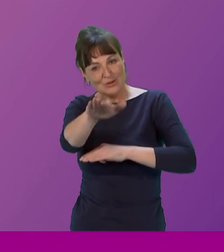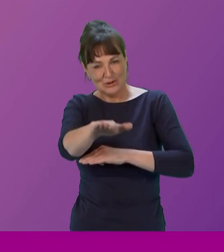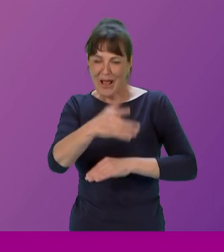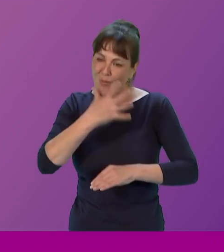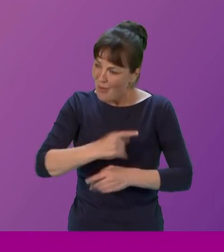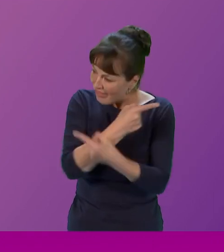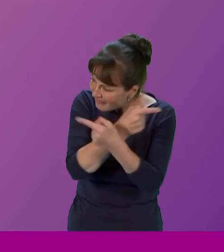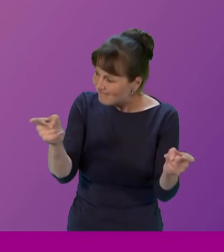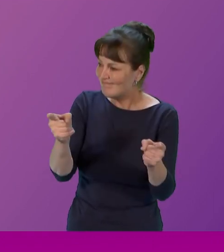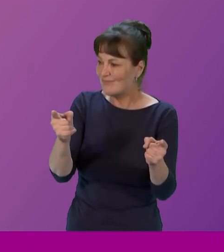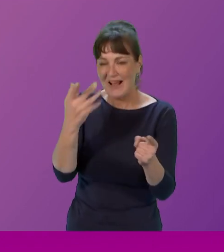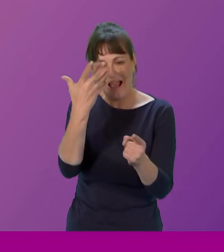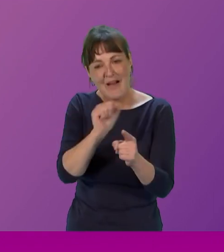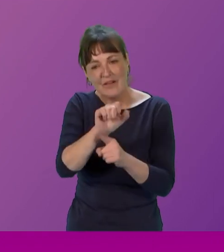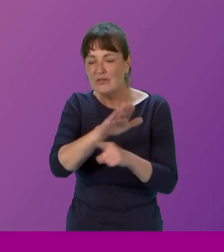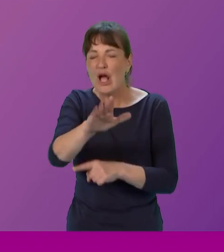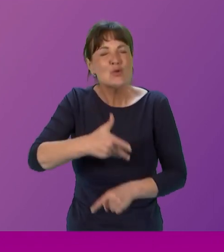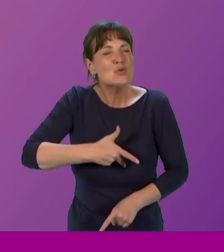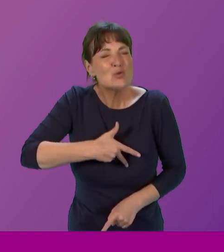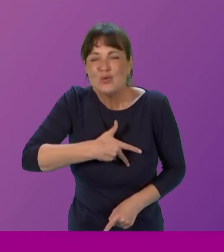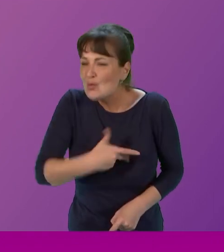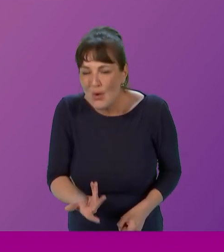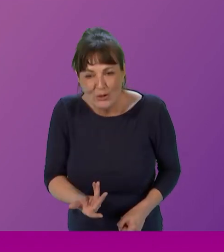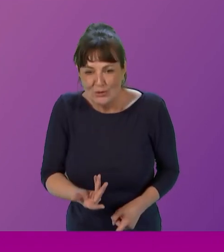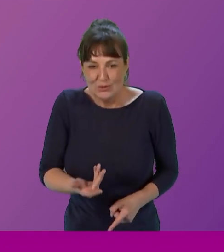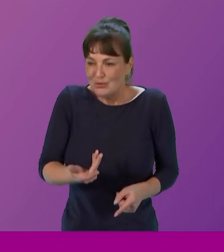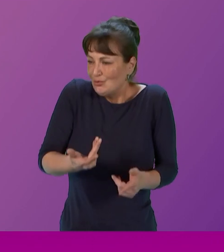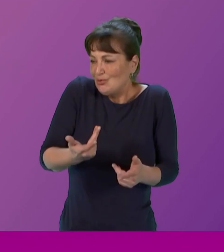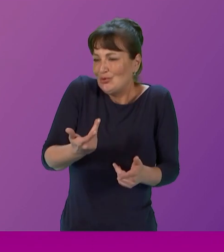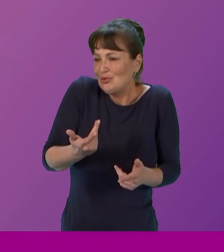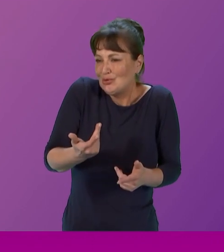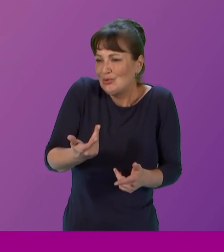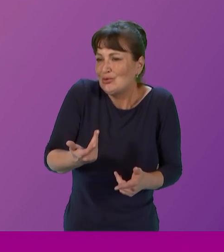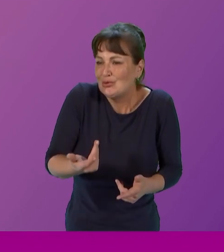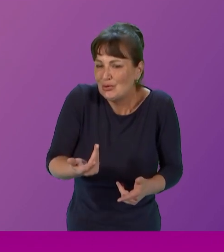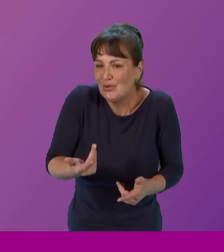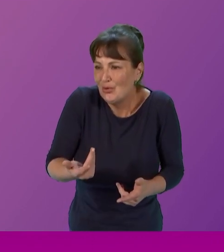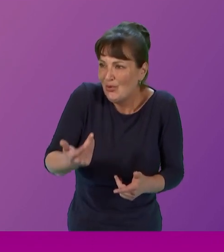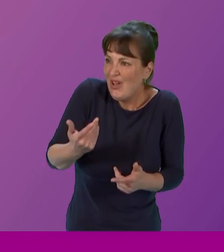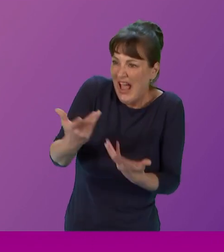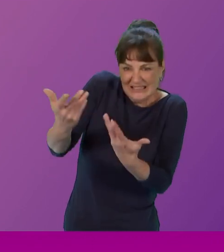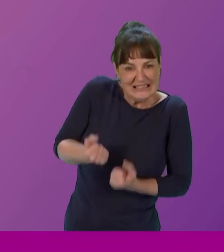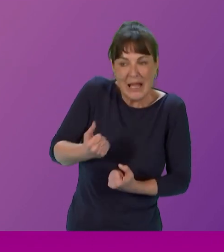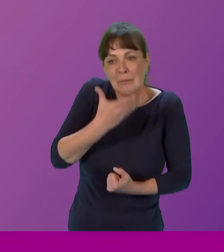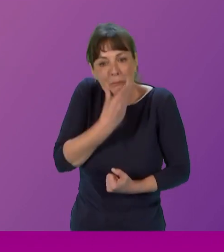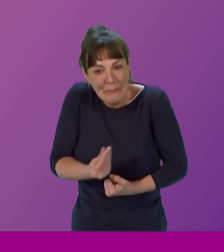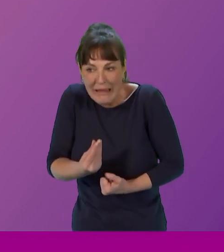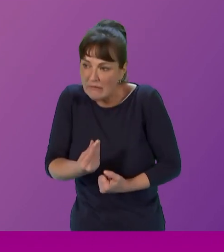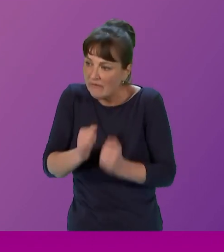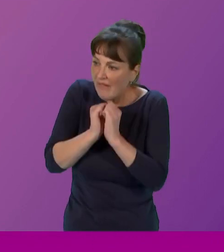We want you to turn your back on, on the, that, those male values of violence and aggression. We want you to look instead for